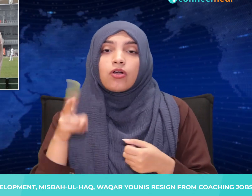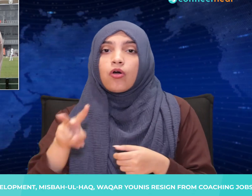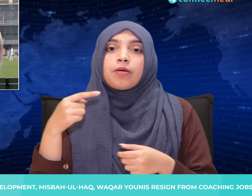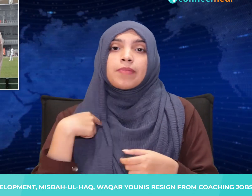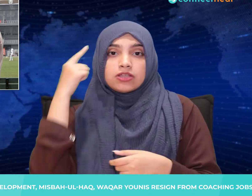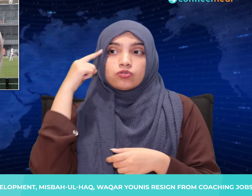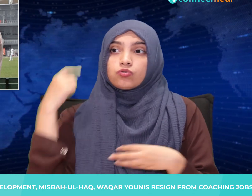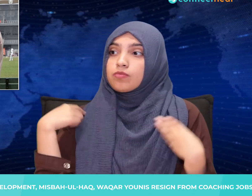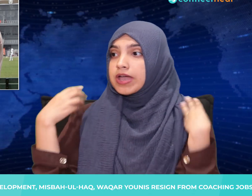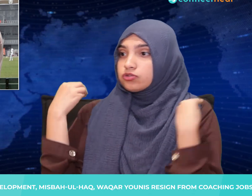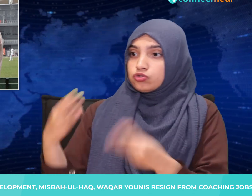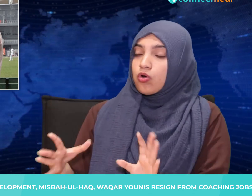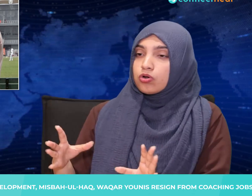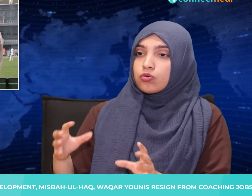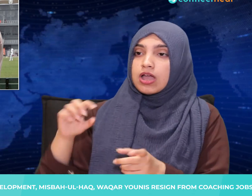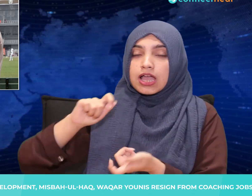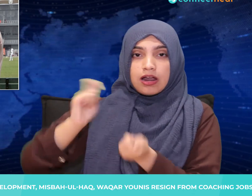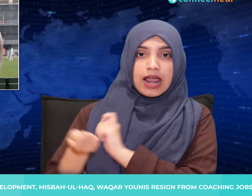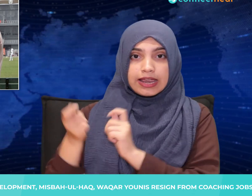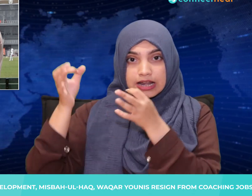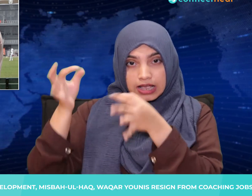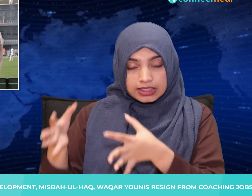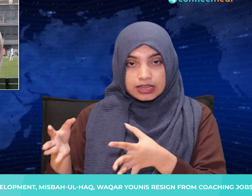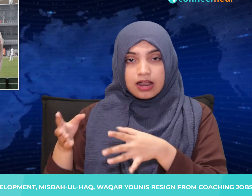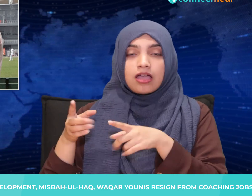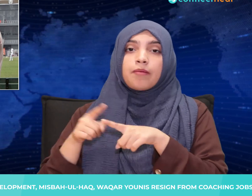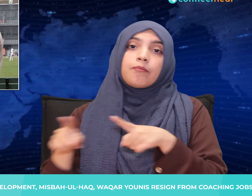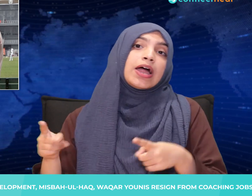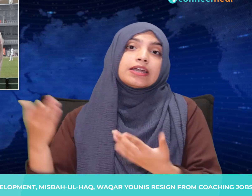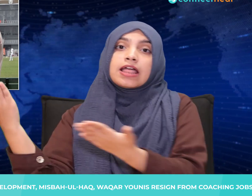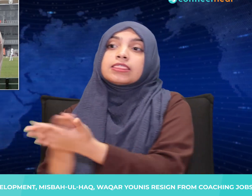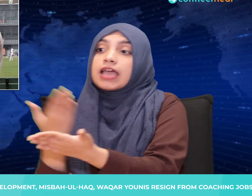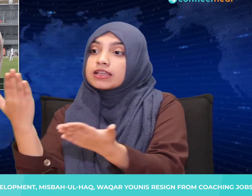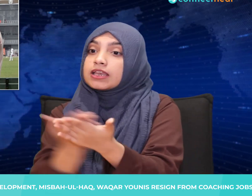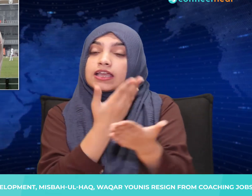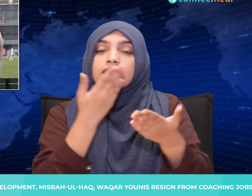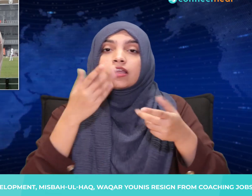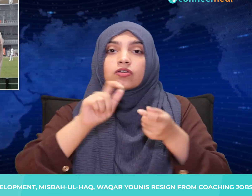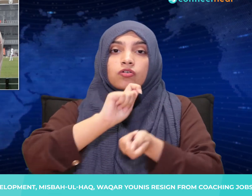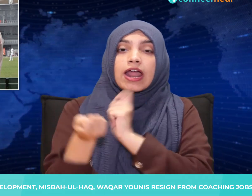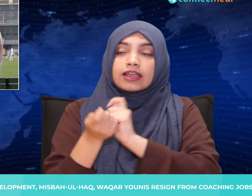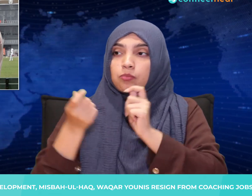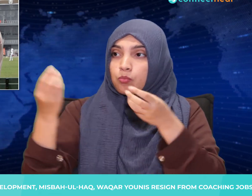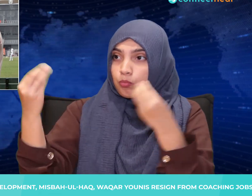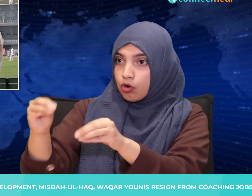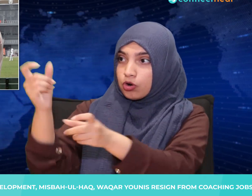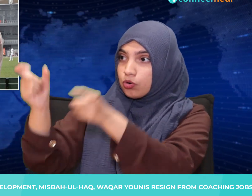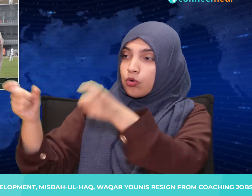the upcoming challenges and it makes sense for someone fresh to step in and take the side forward.